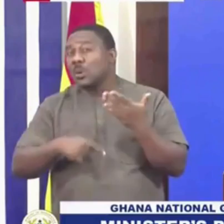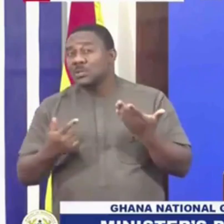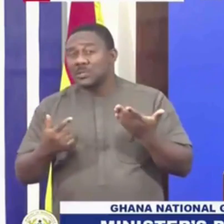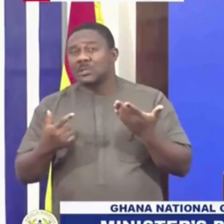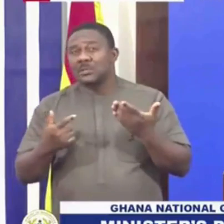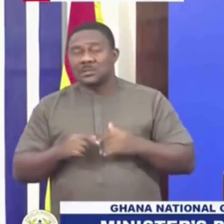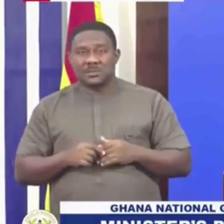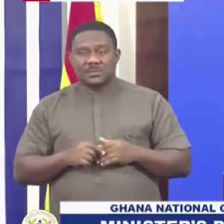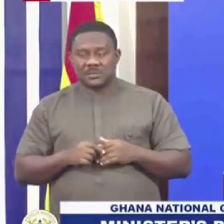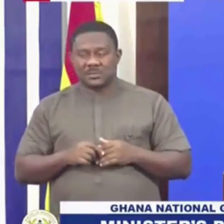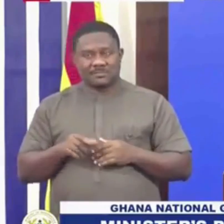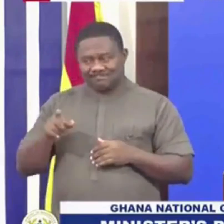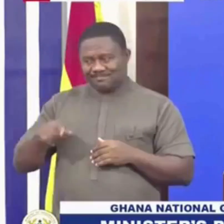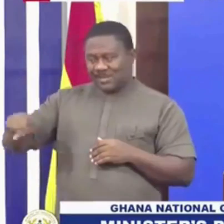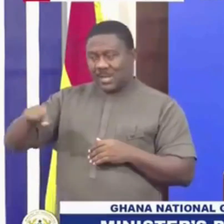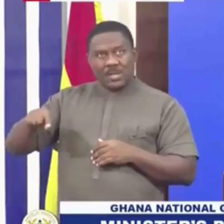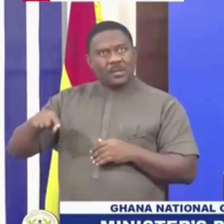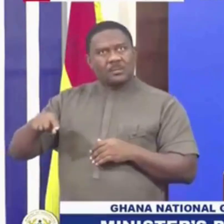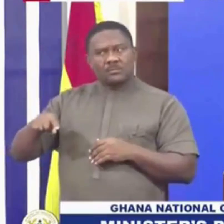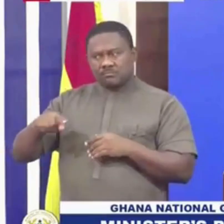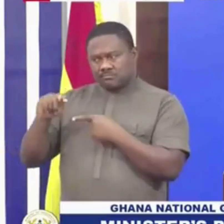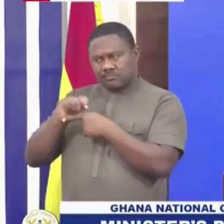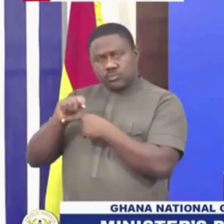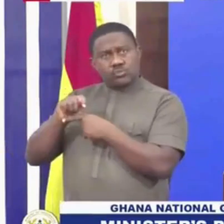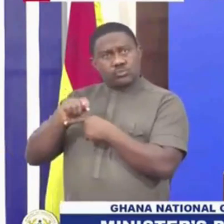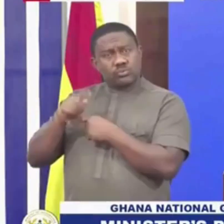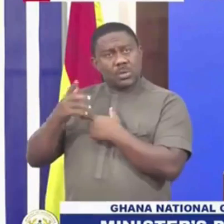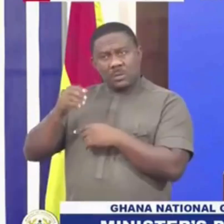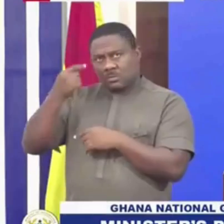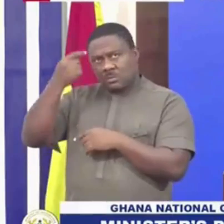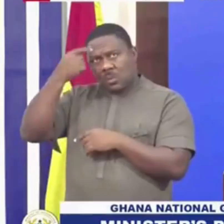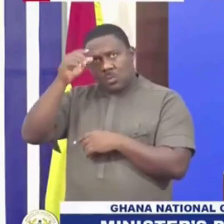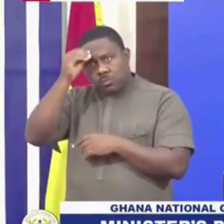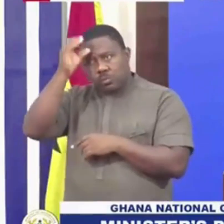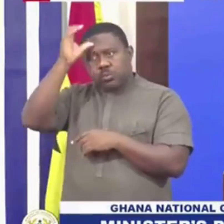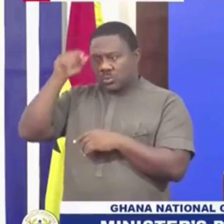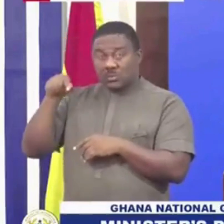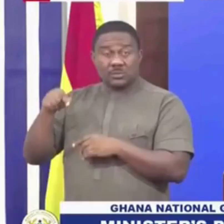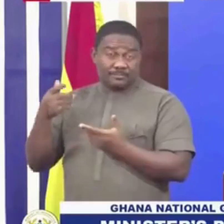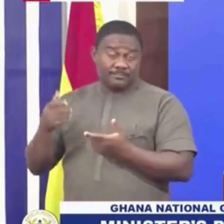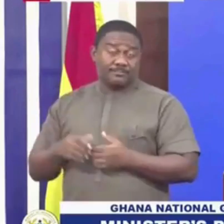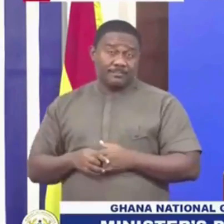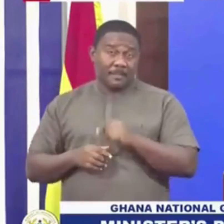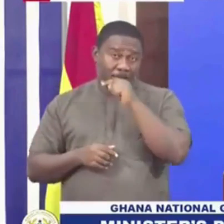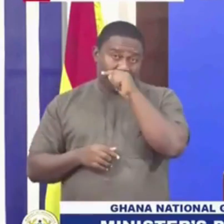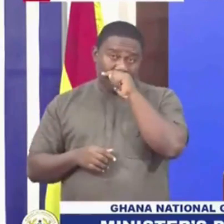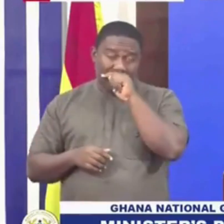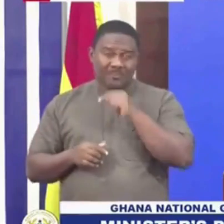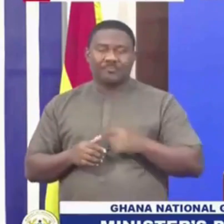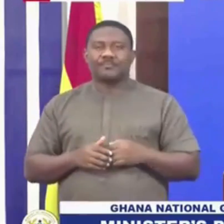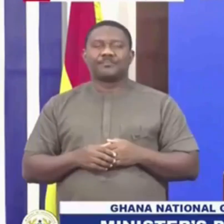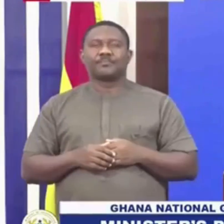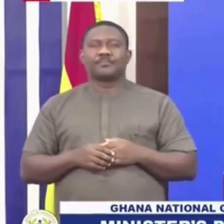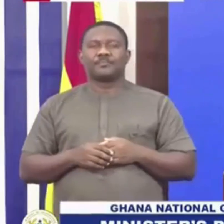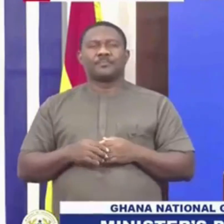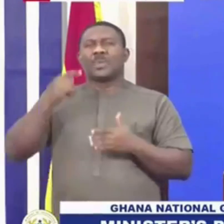increase the intellectual capacity in an industry as sophisticated as the gas industry. If you